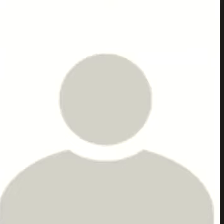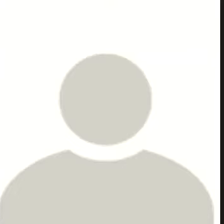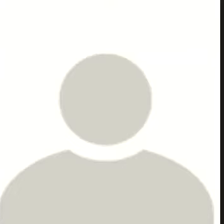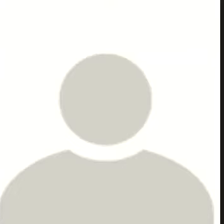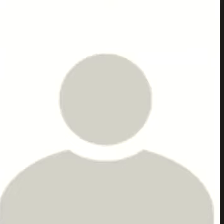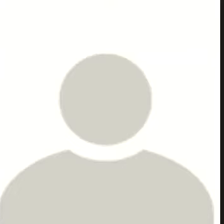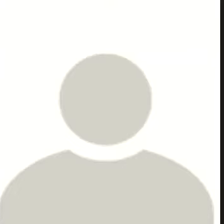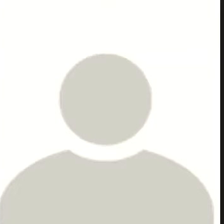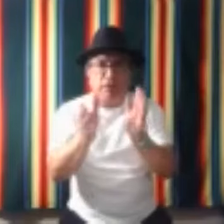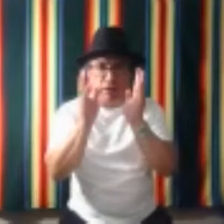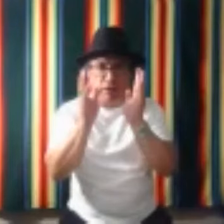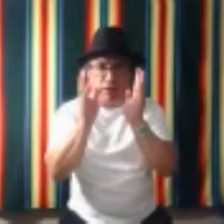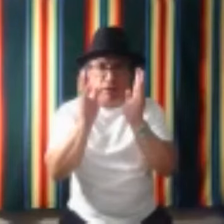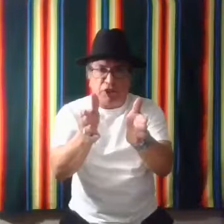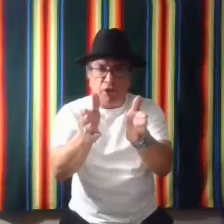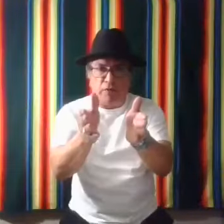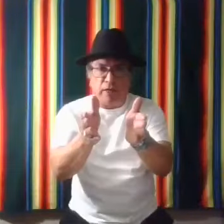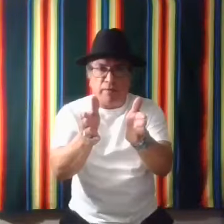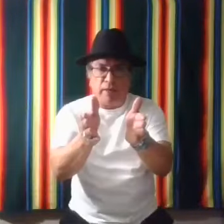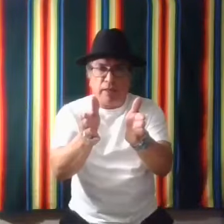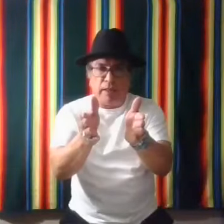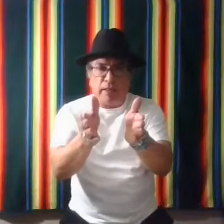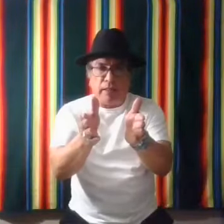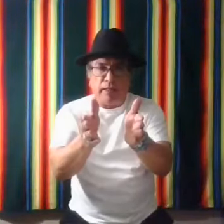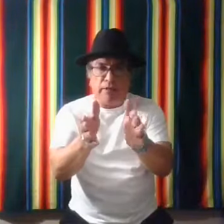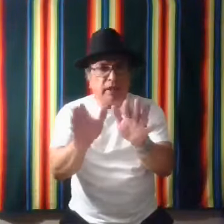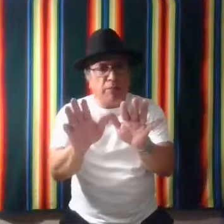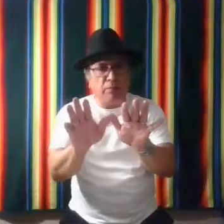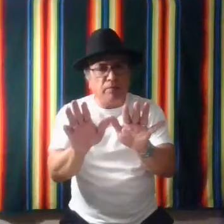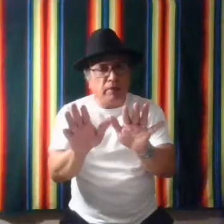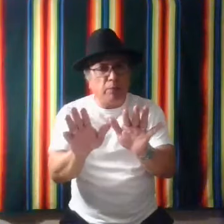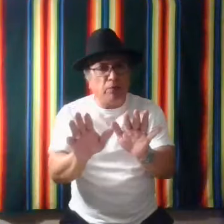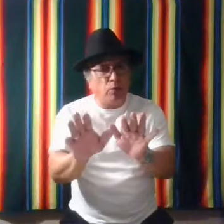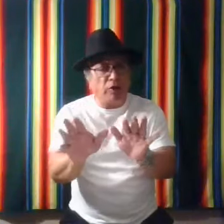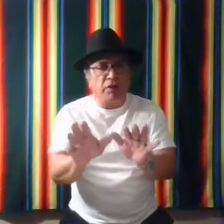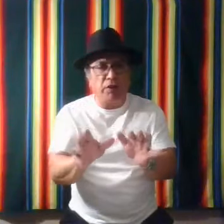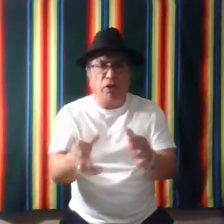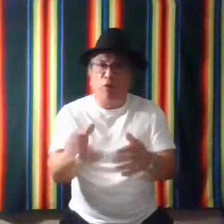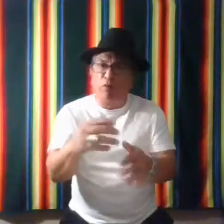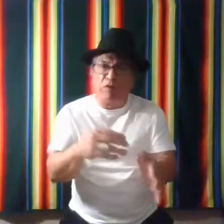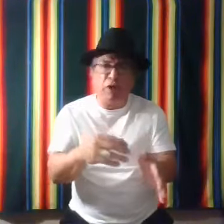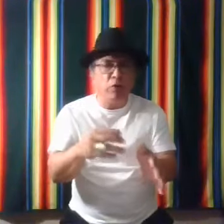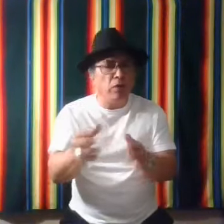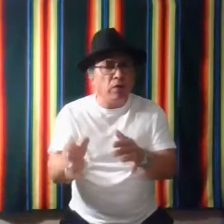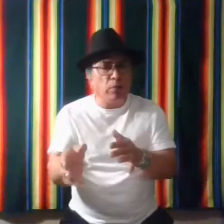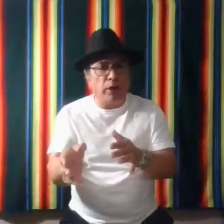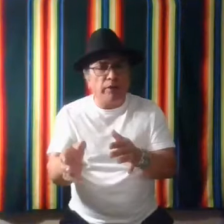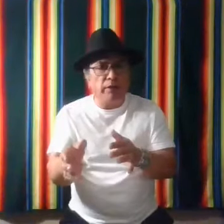because you know it this belongs to you now and just keep people watching you know review practice